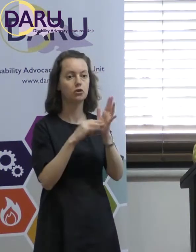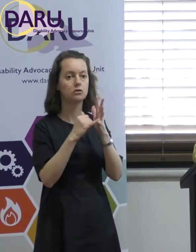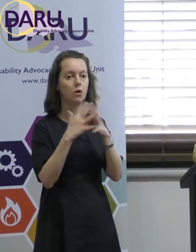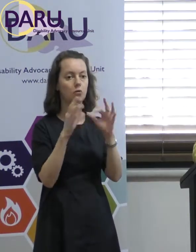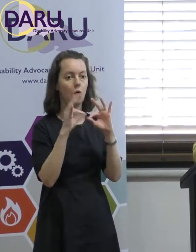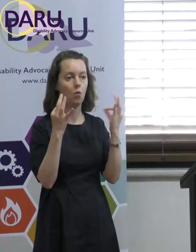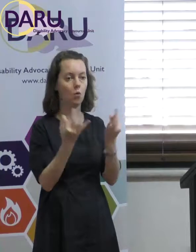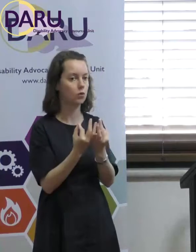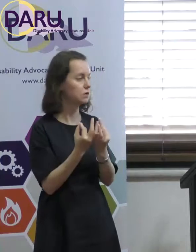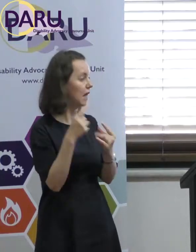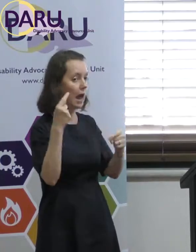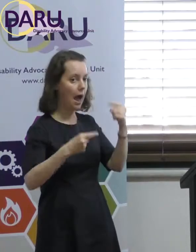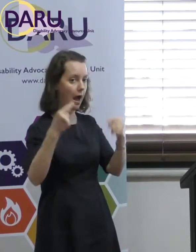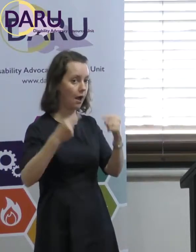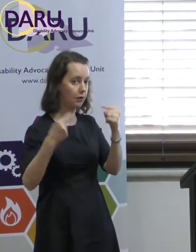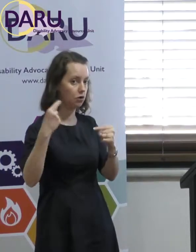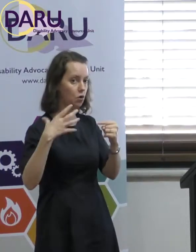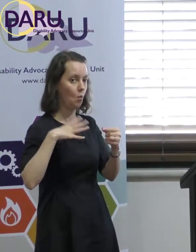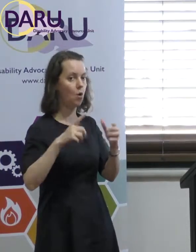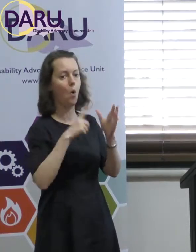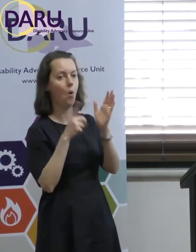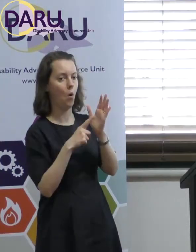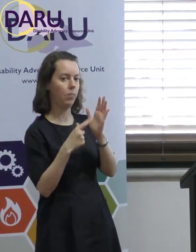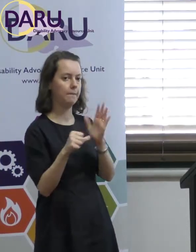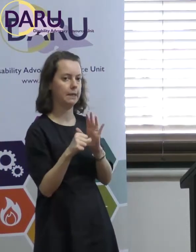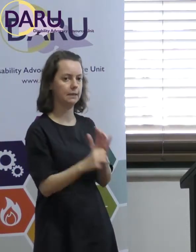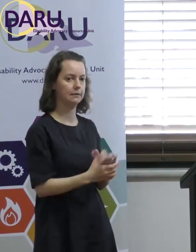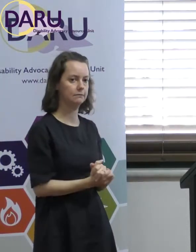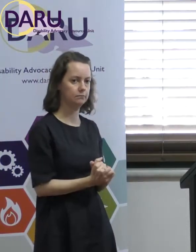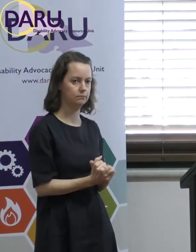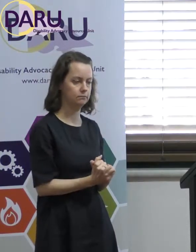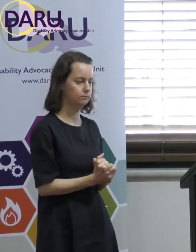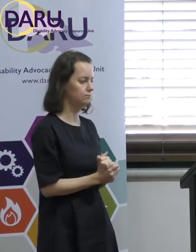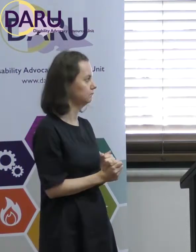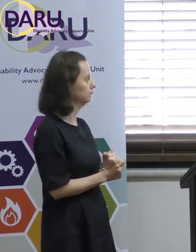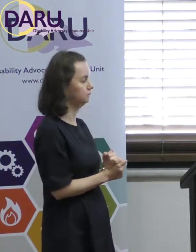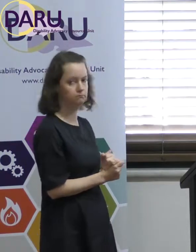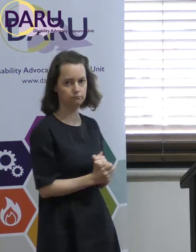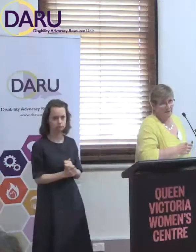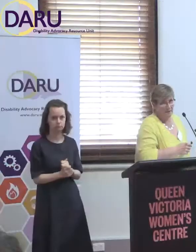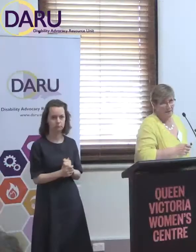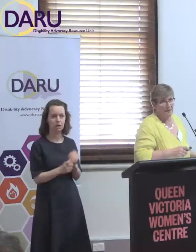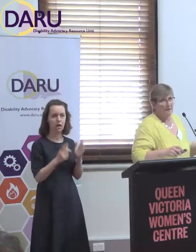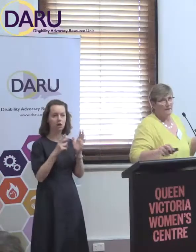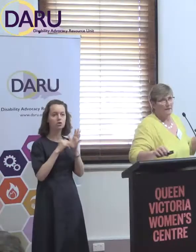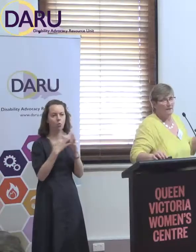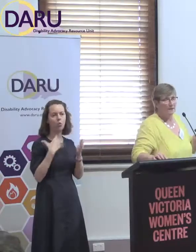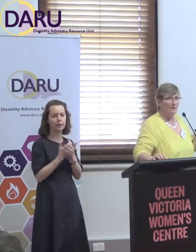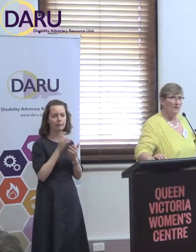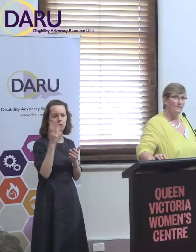organisations are arguing for all of the money. So, the, they want to try and keep all of that money.